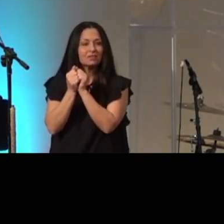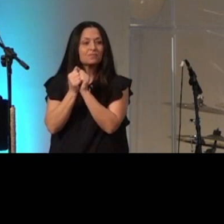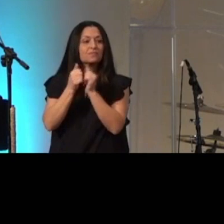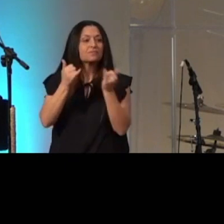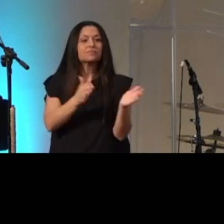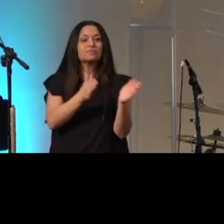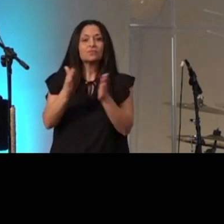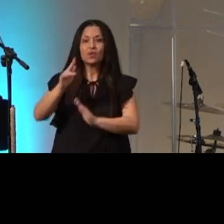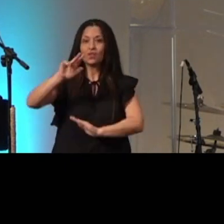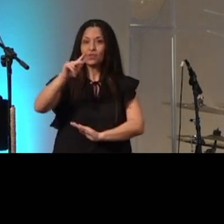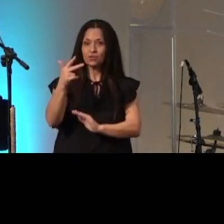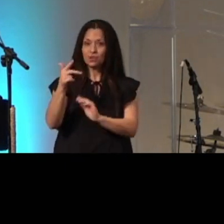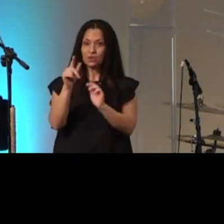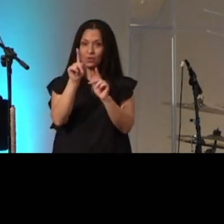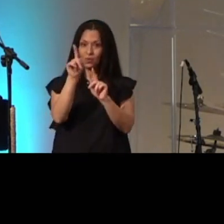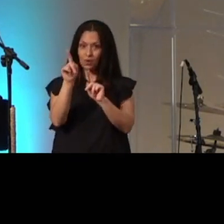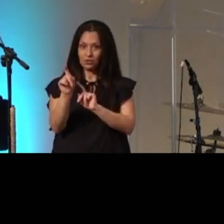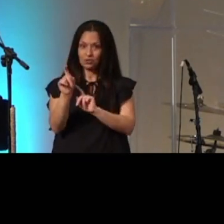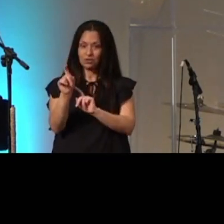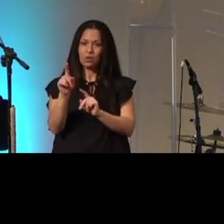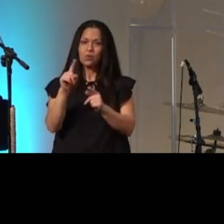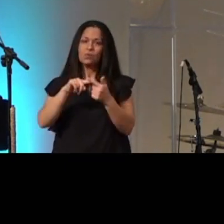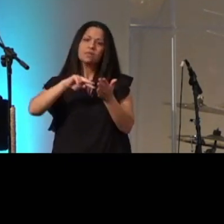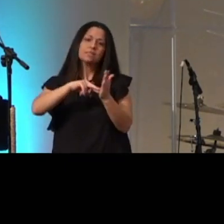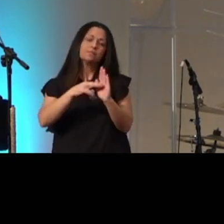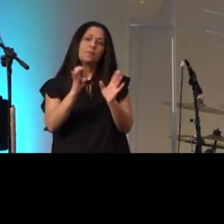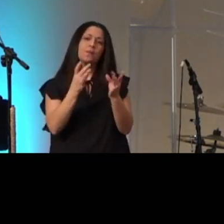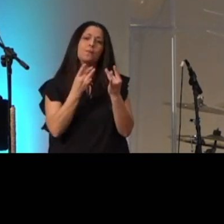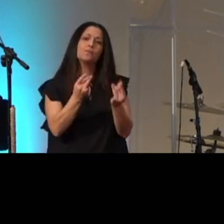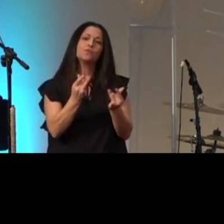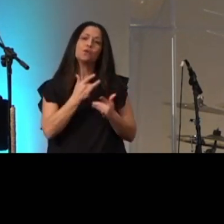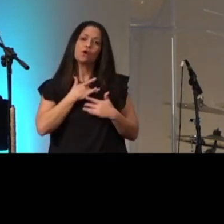third question what does it mean to be pure in heart